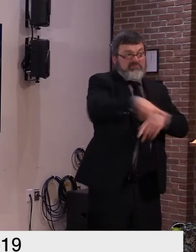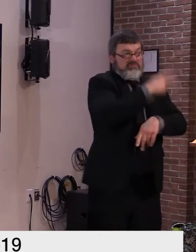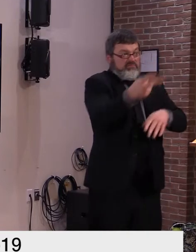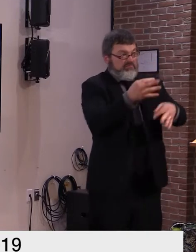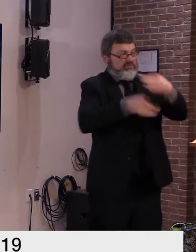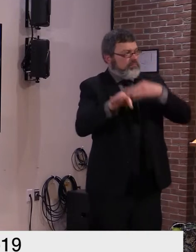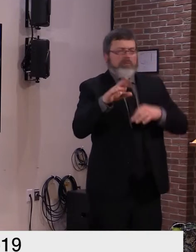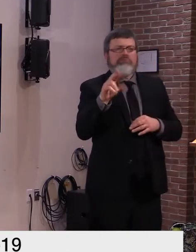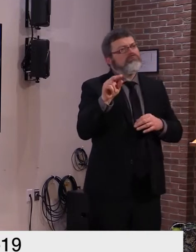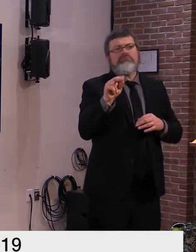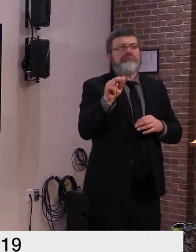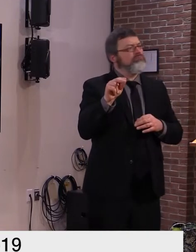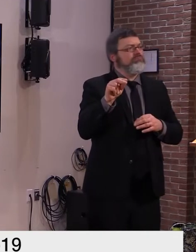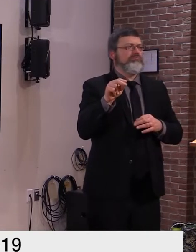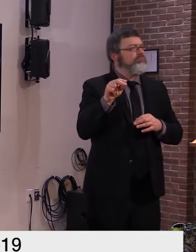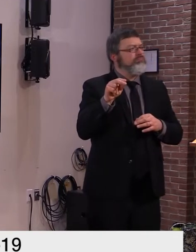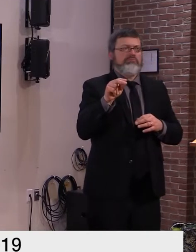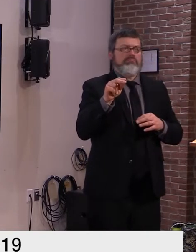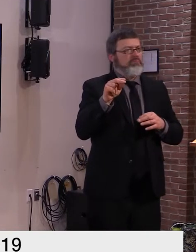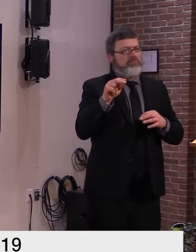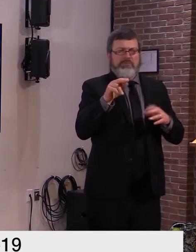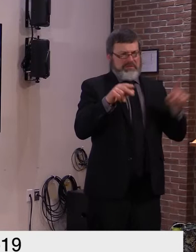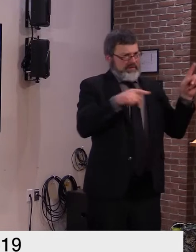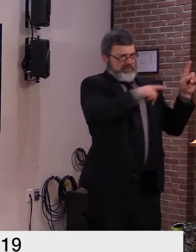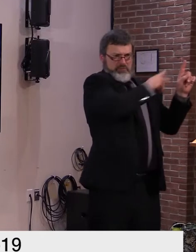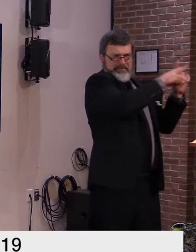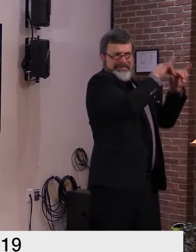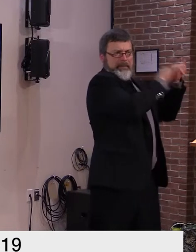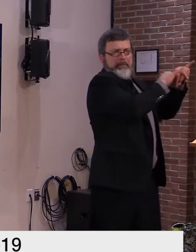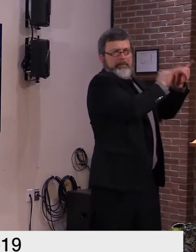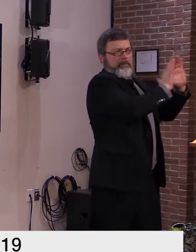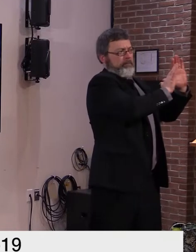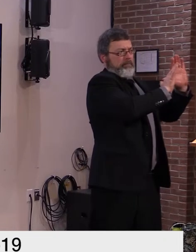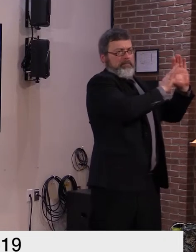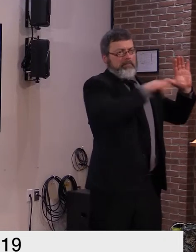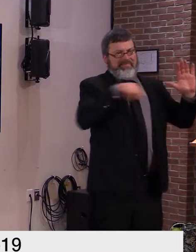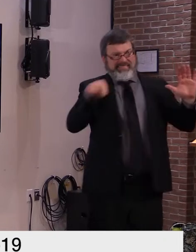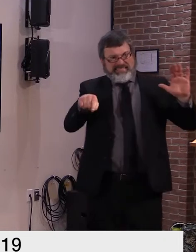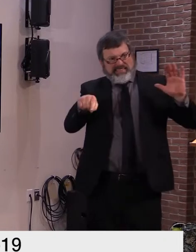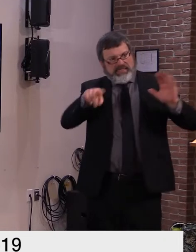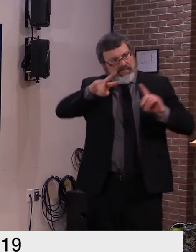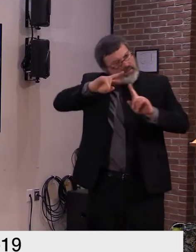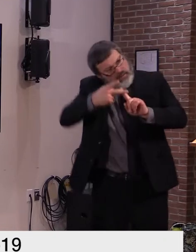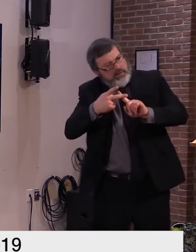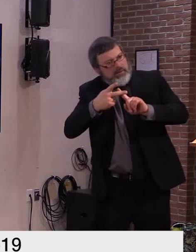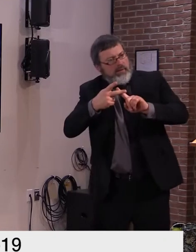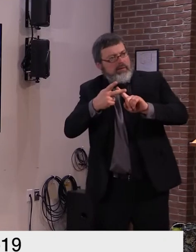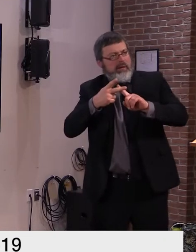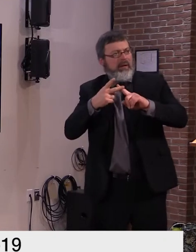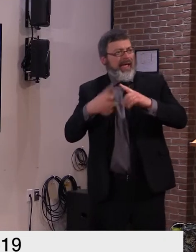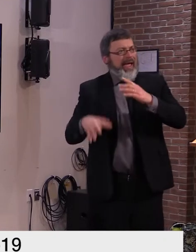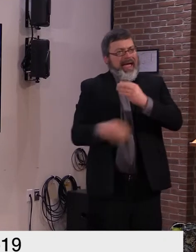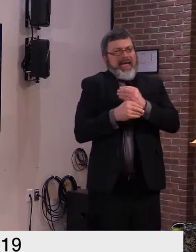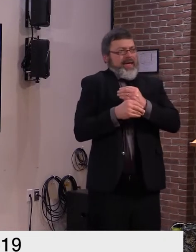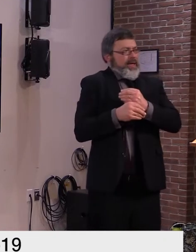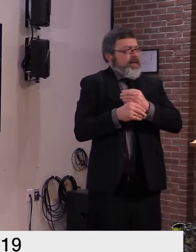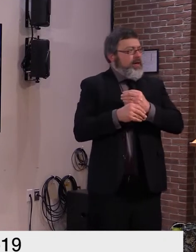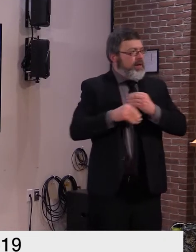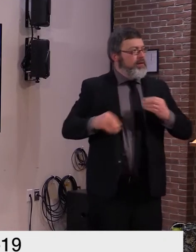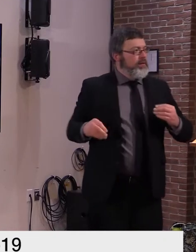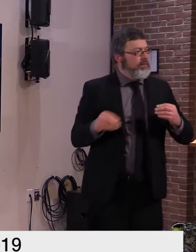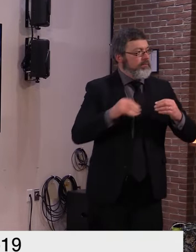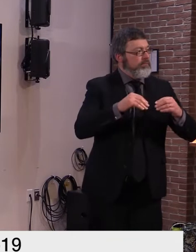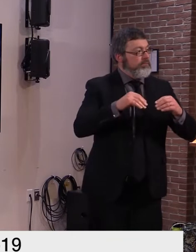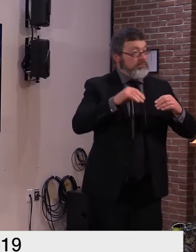among others we will direct you to these and other resources so that you can be pointed to the most uh important